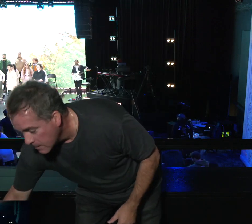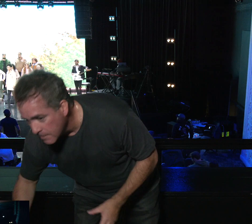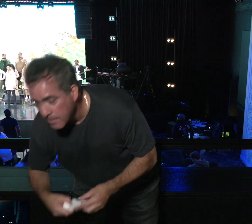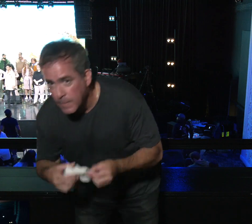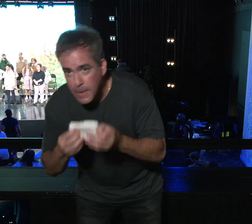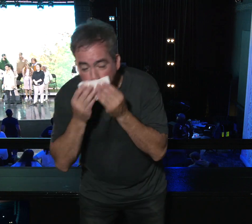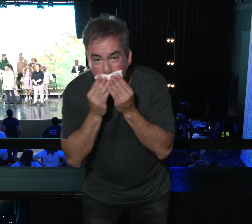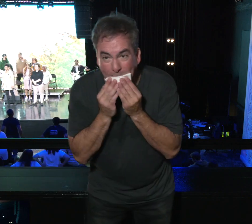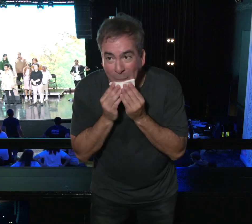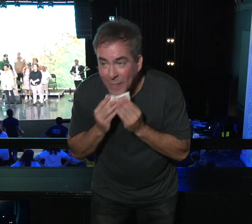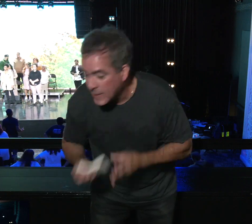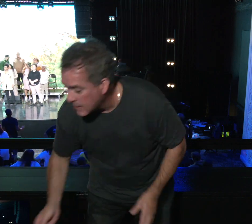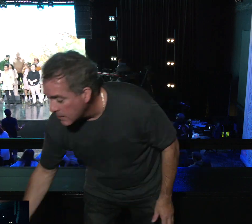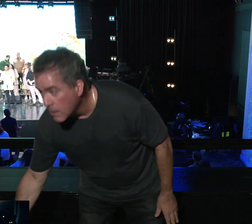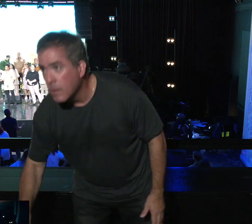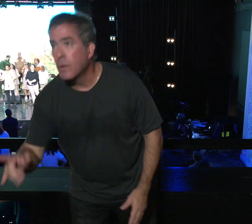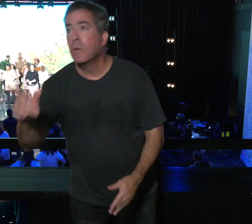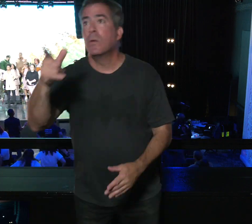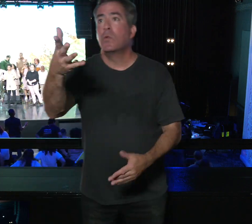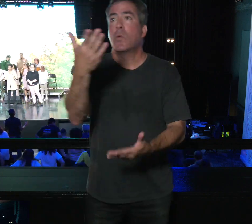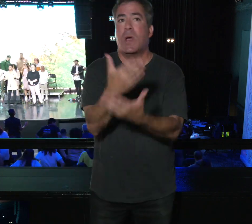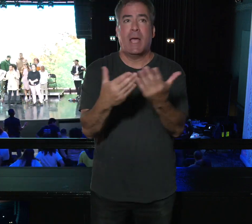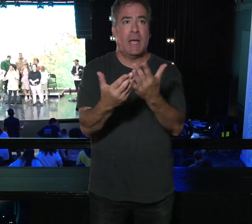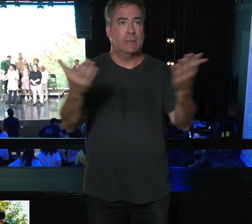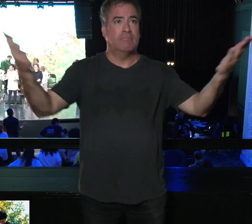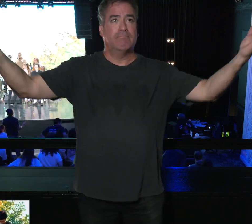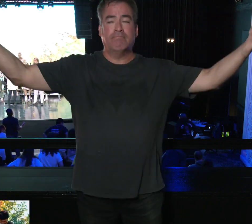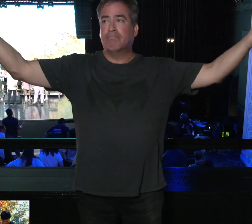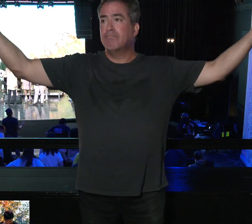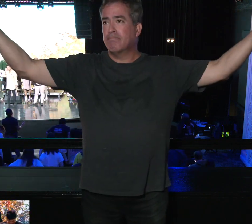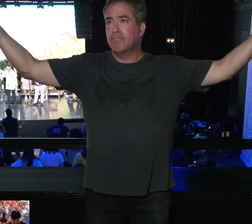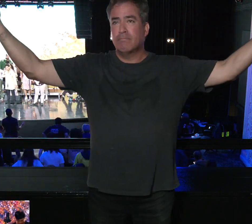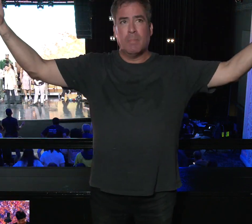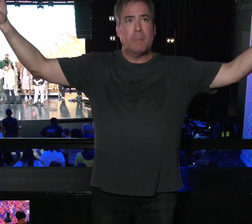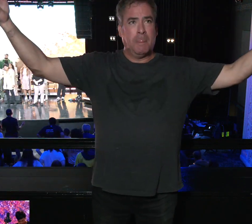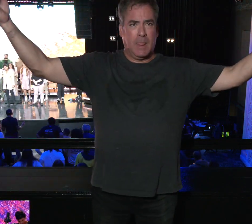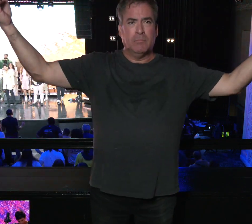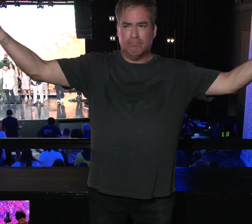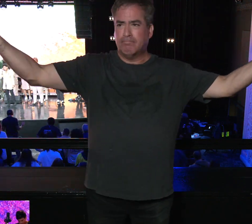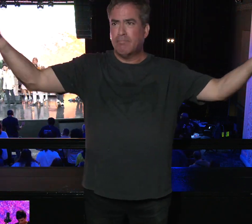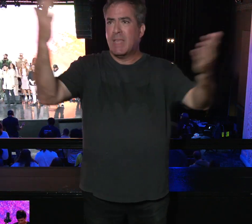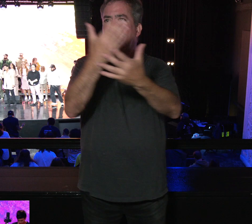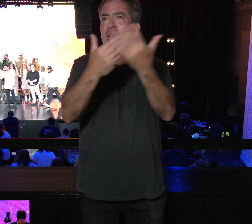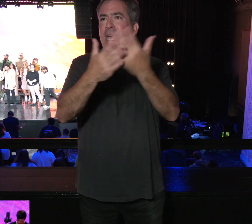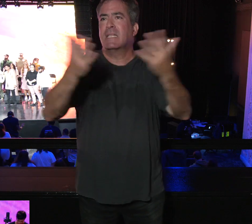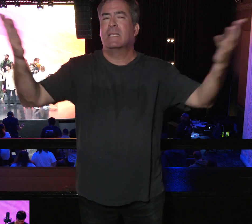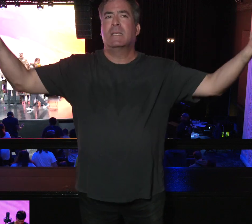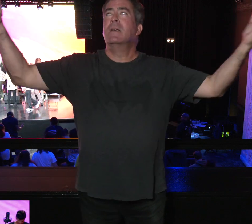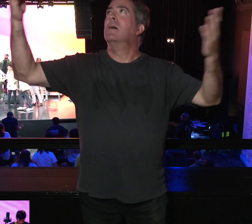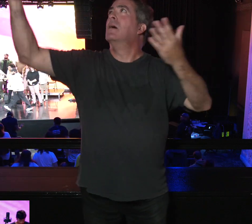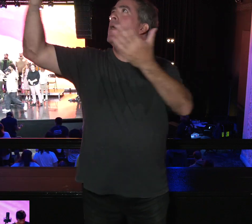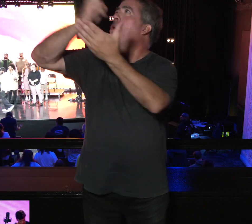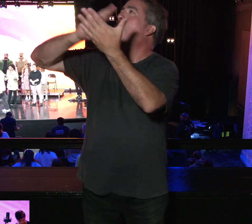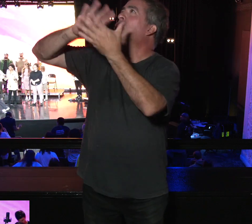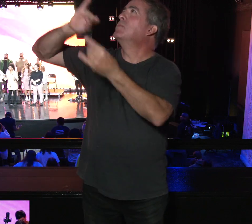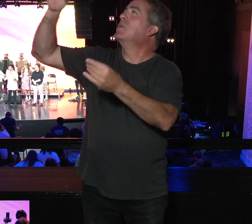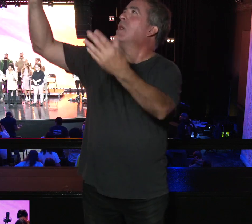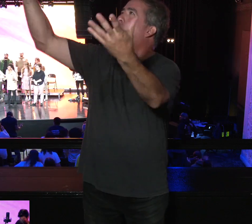Would you put out your hands as Danny sings? God, I need your Holy Spirit. I need you to fill me.